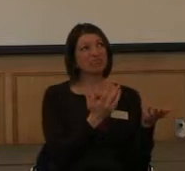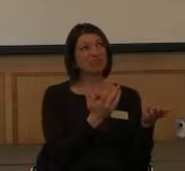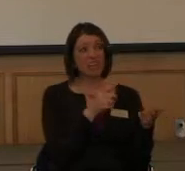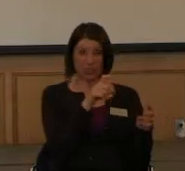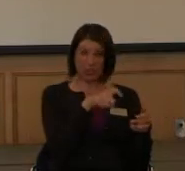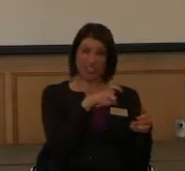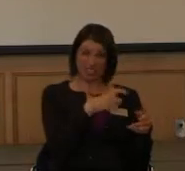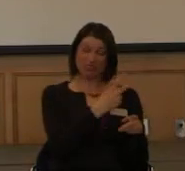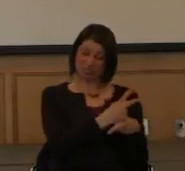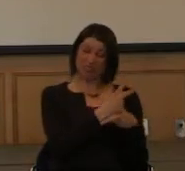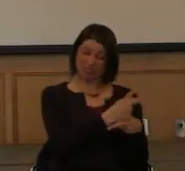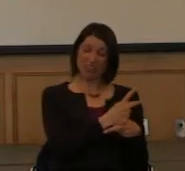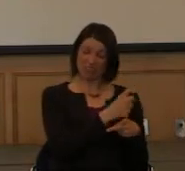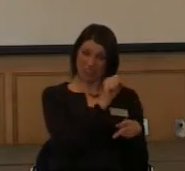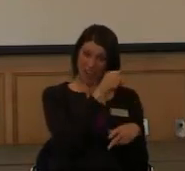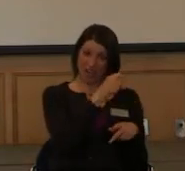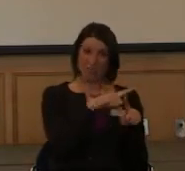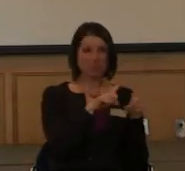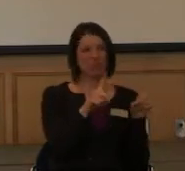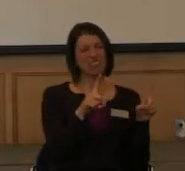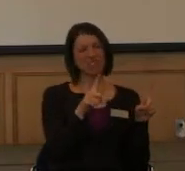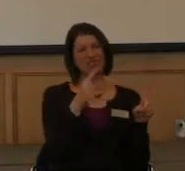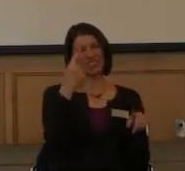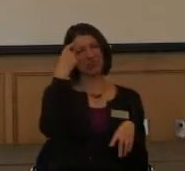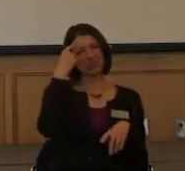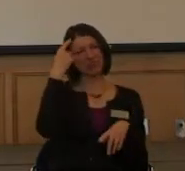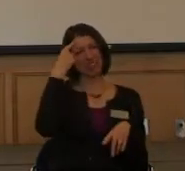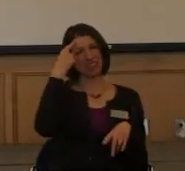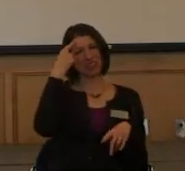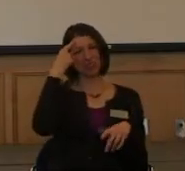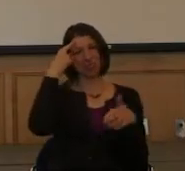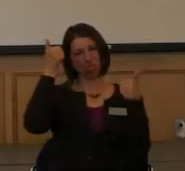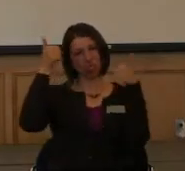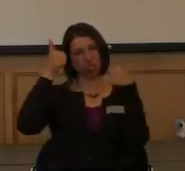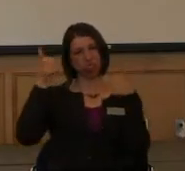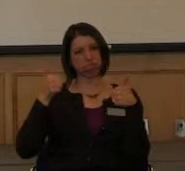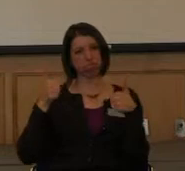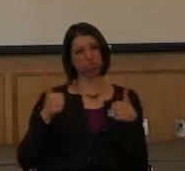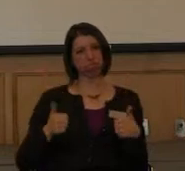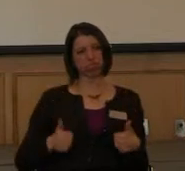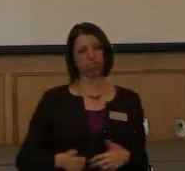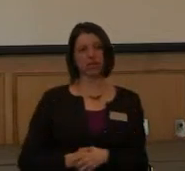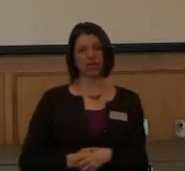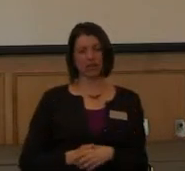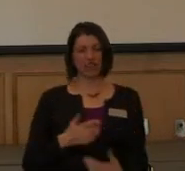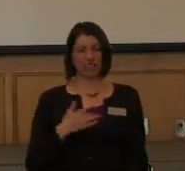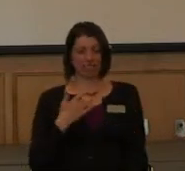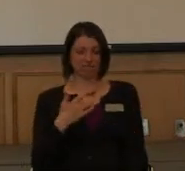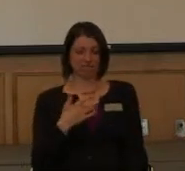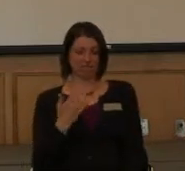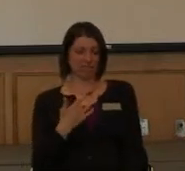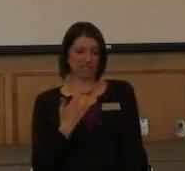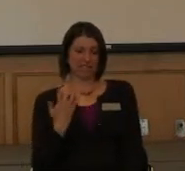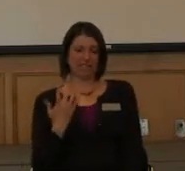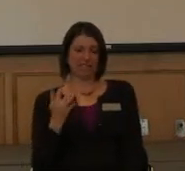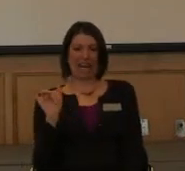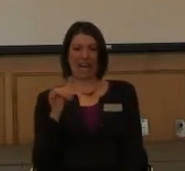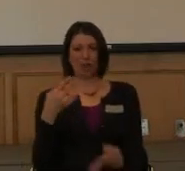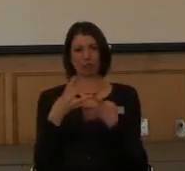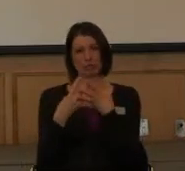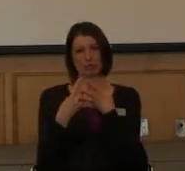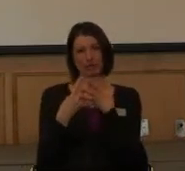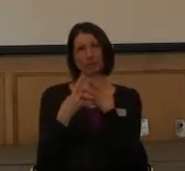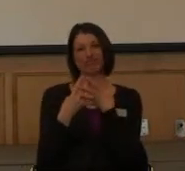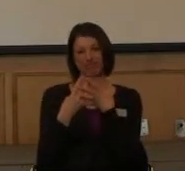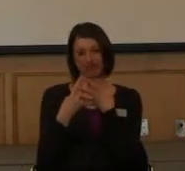taken care of. They are. It's just, it's mental. You know, it feels like a prison. In